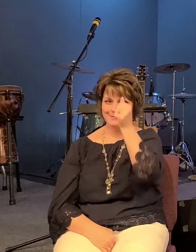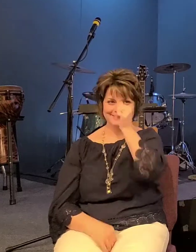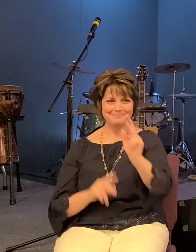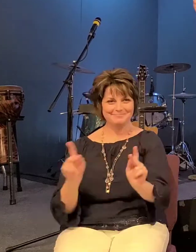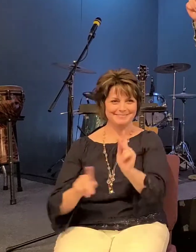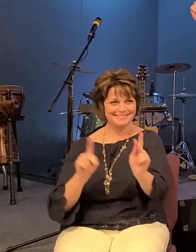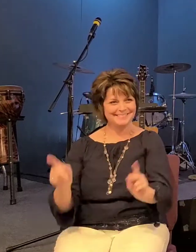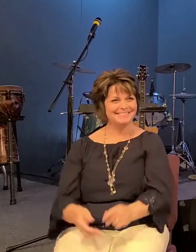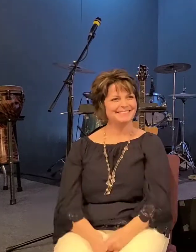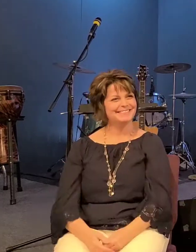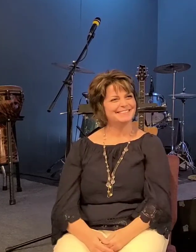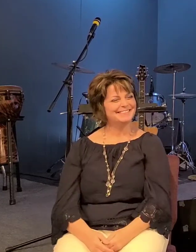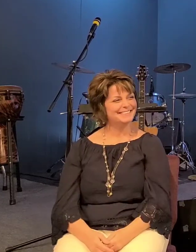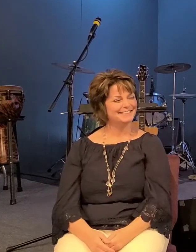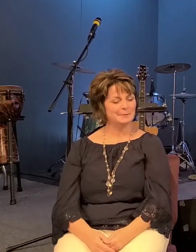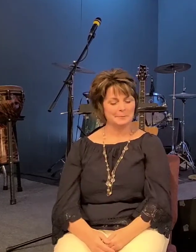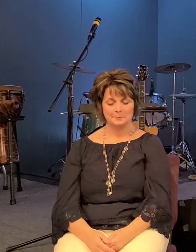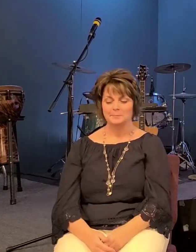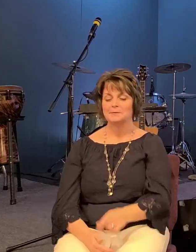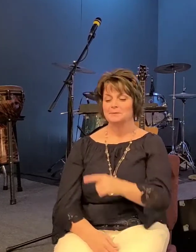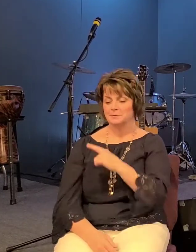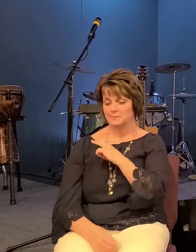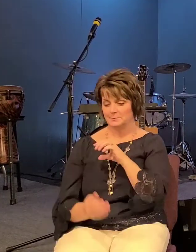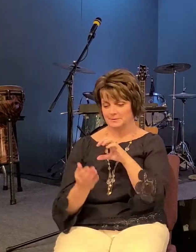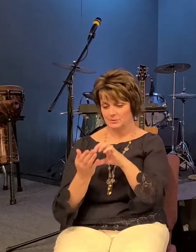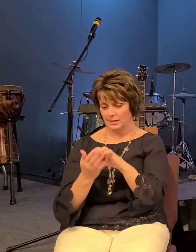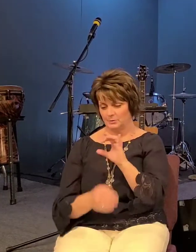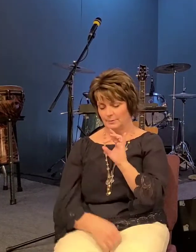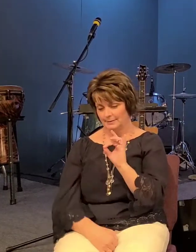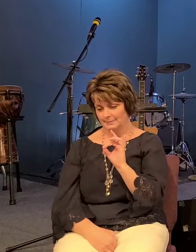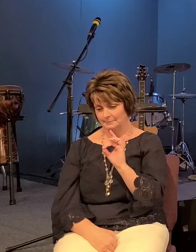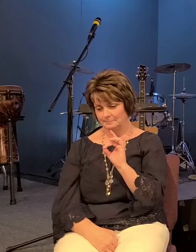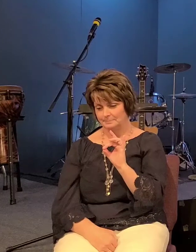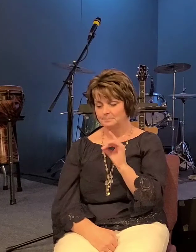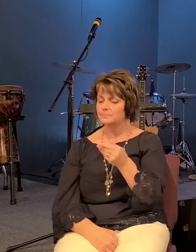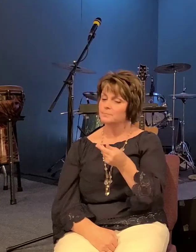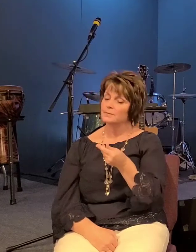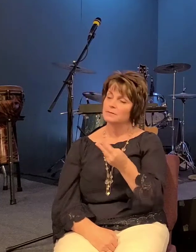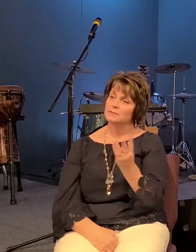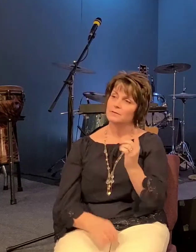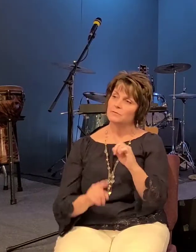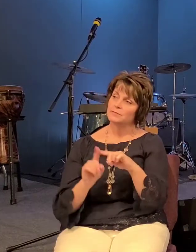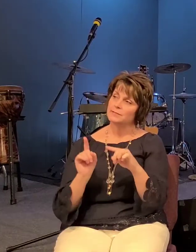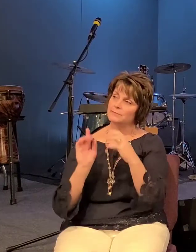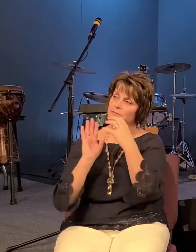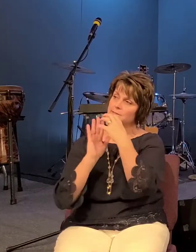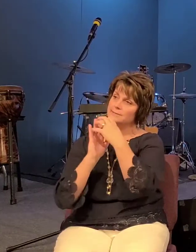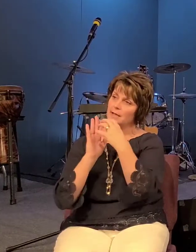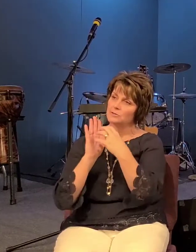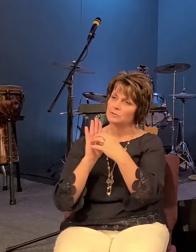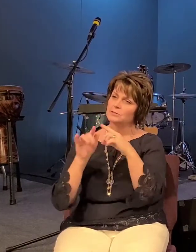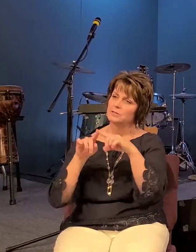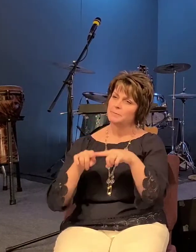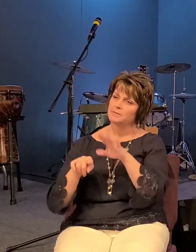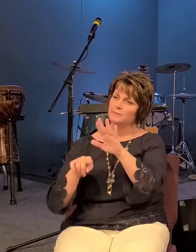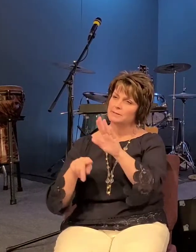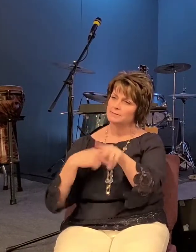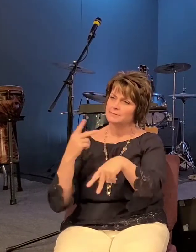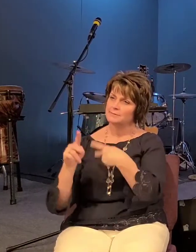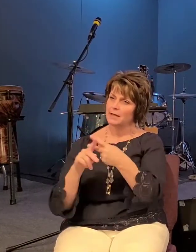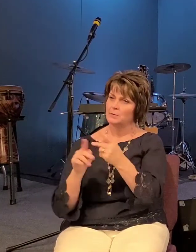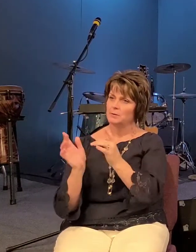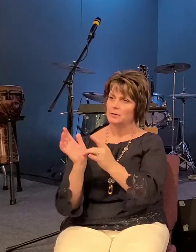luke chapter eight there are several different sections depending on which bible you have and what version